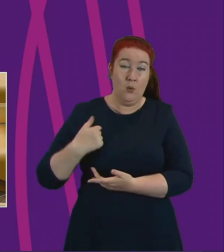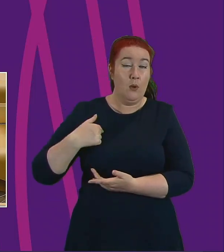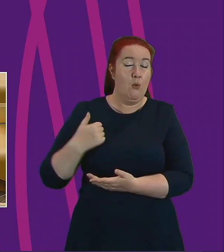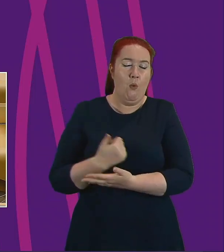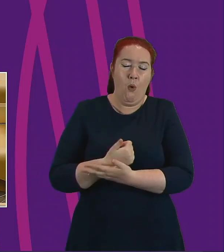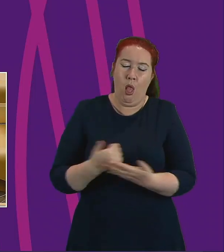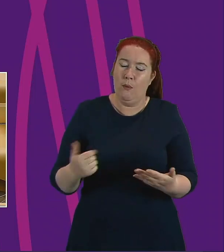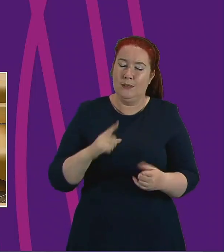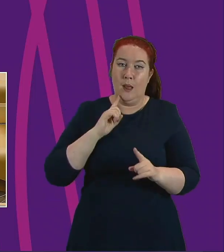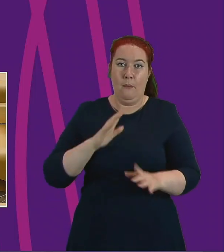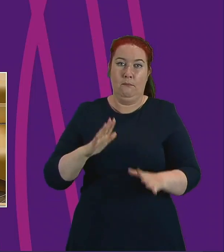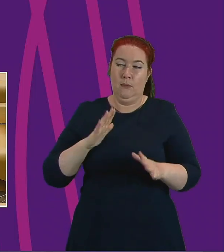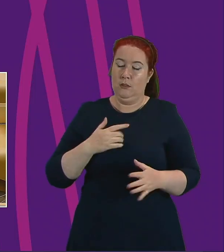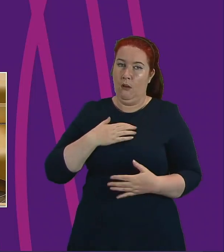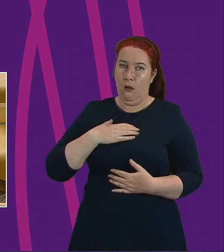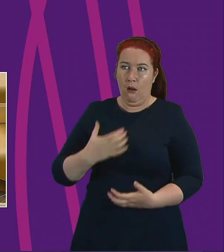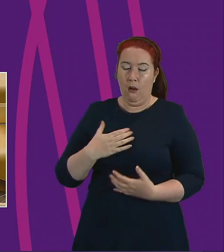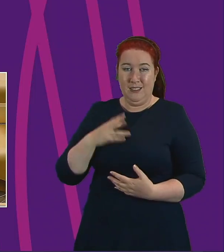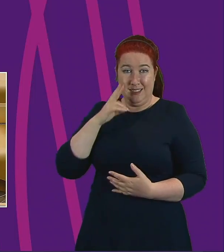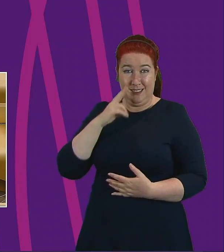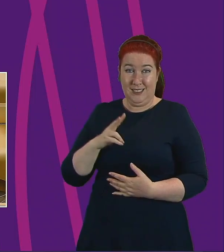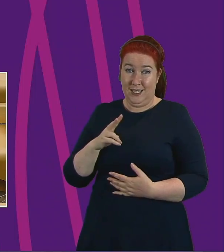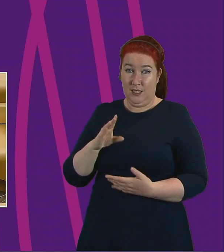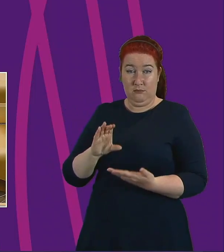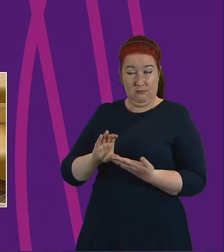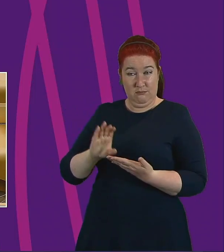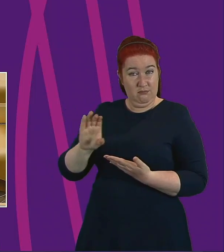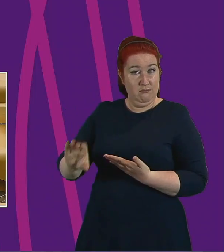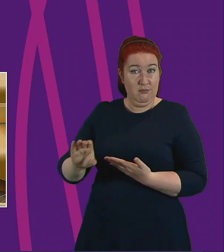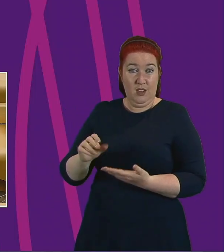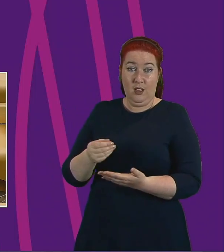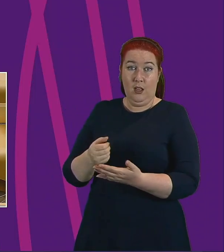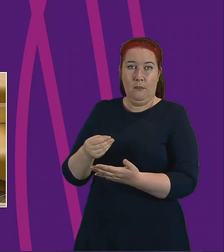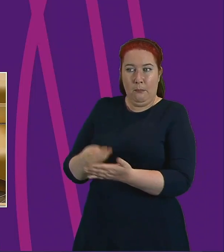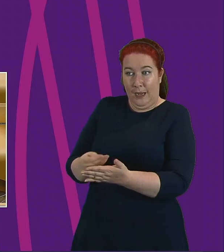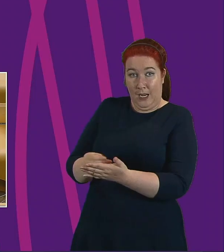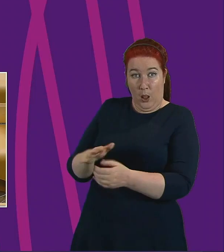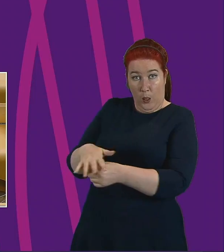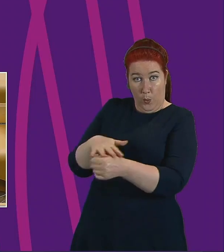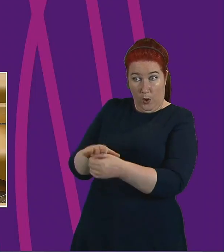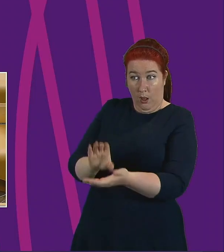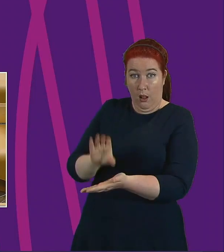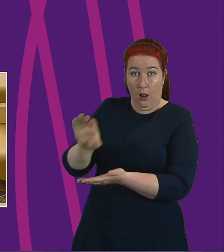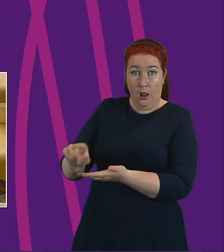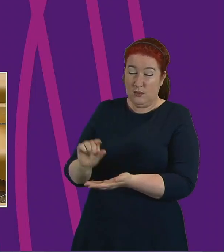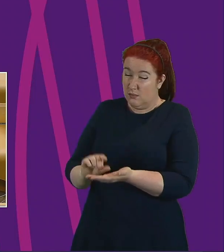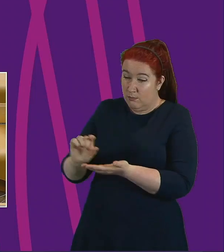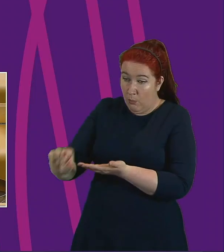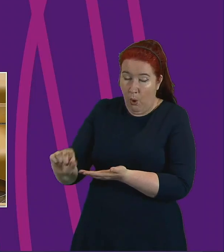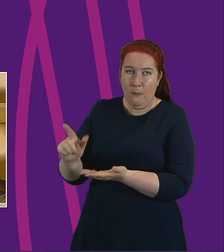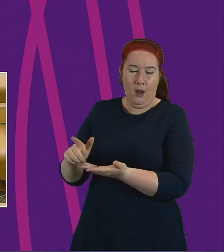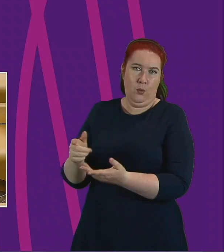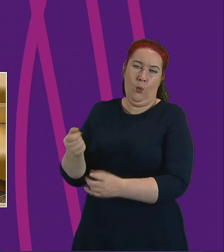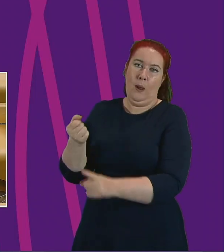that a small amount of money into a situation locally can have a huge impact, an enormous impact,